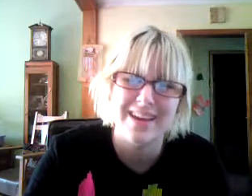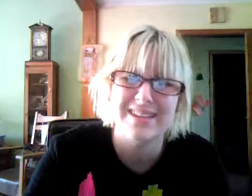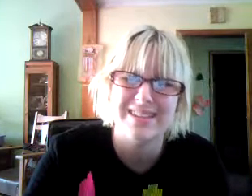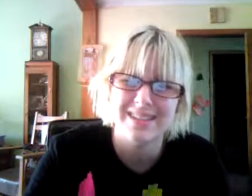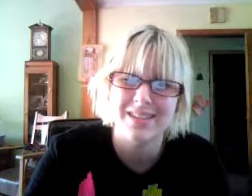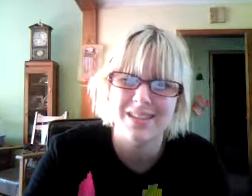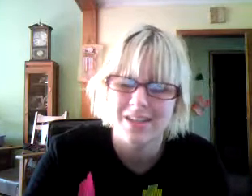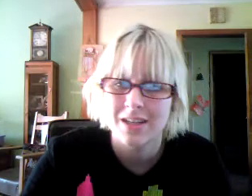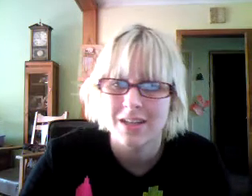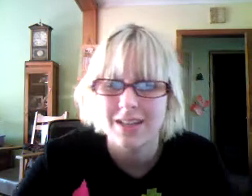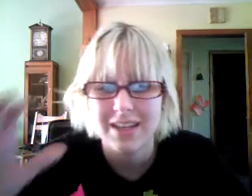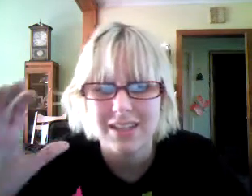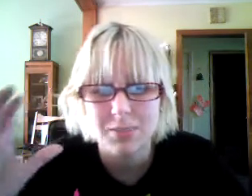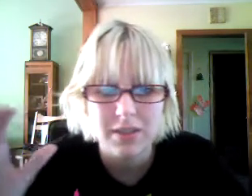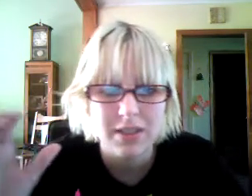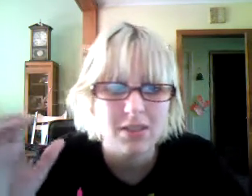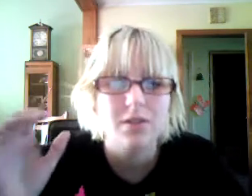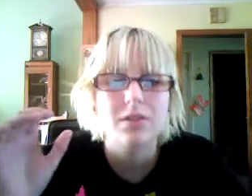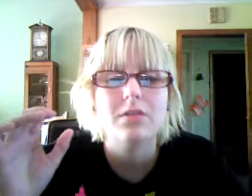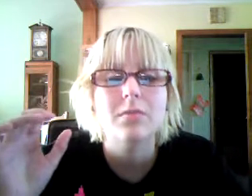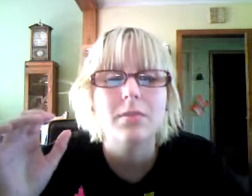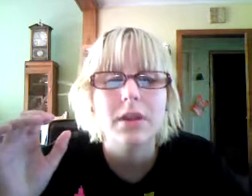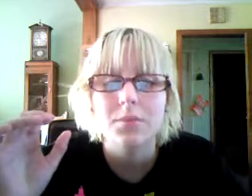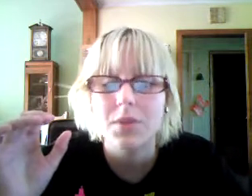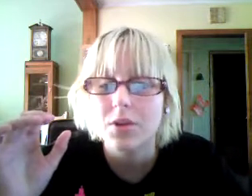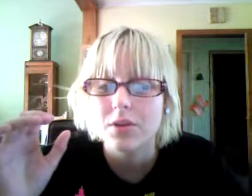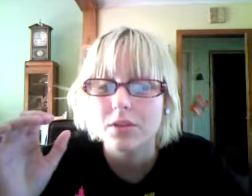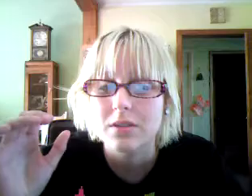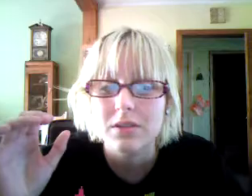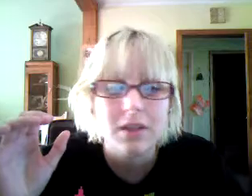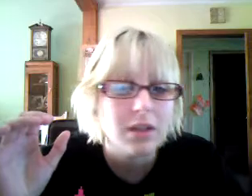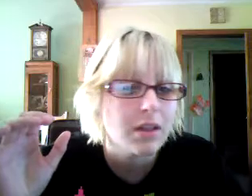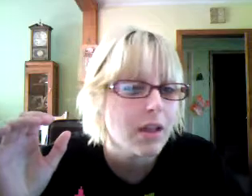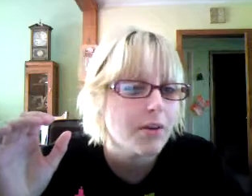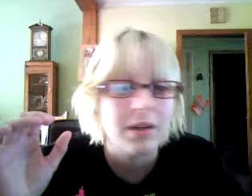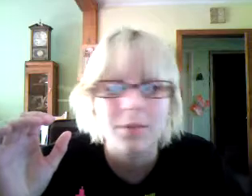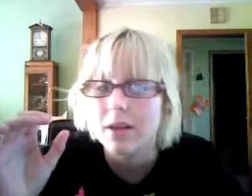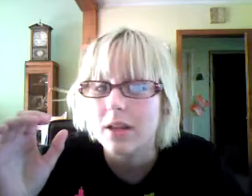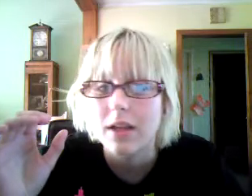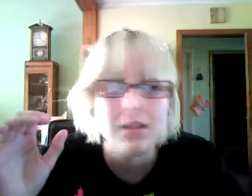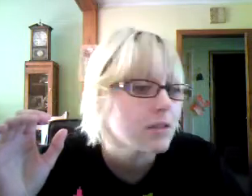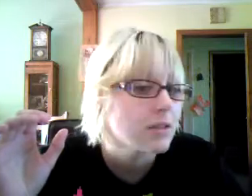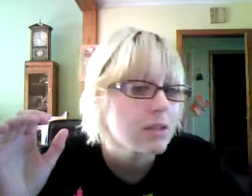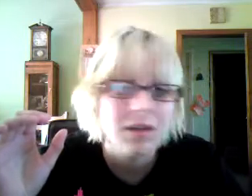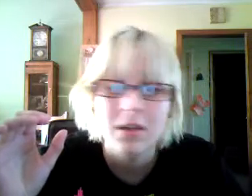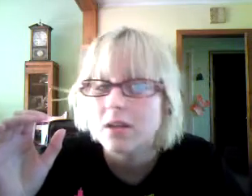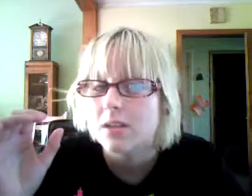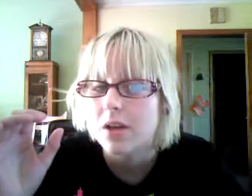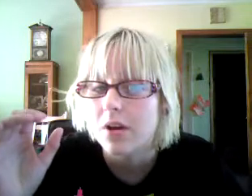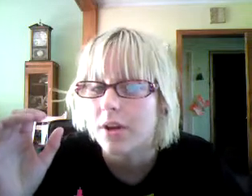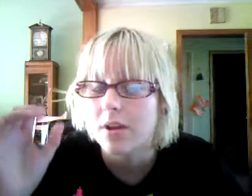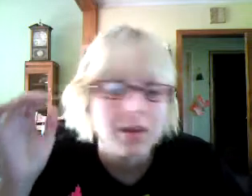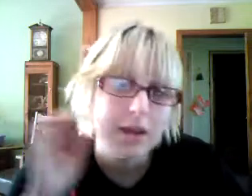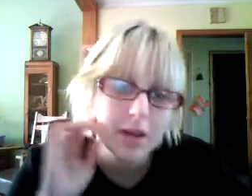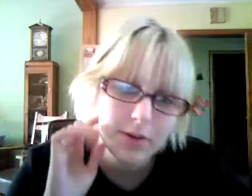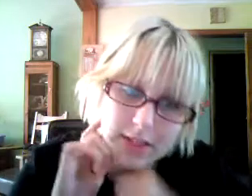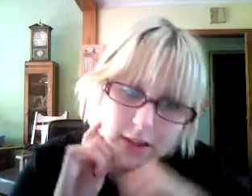yes. Yes, please, yes, oh, they're, my computer is, like, glaring in my glasses. Sorry. Anyways, yeah.